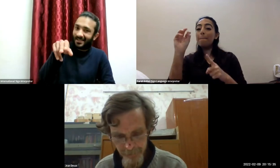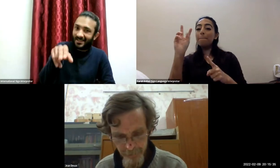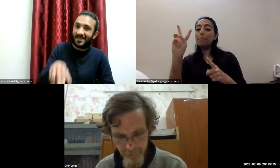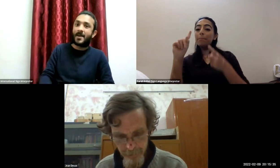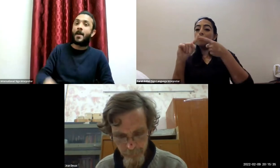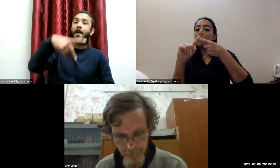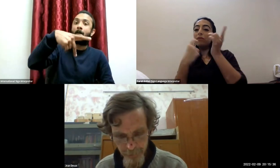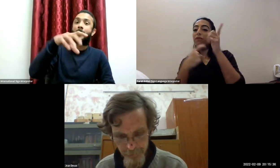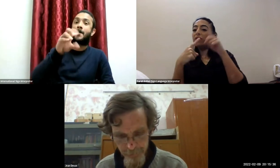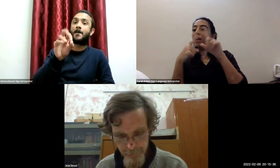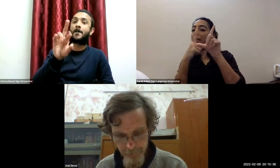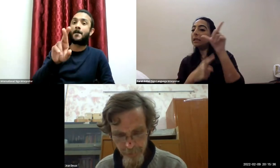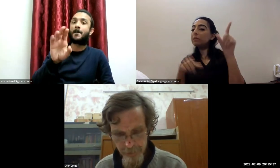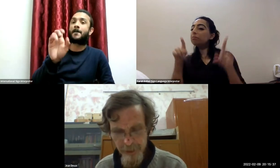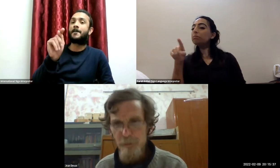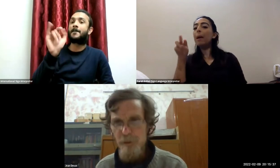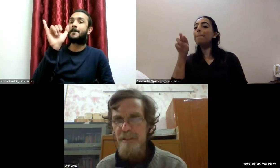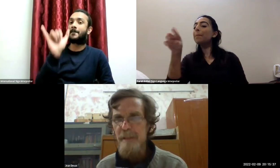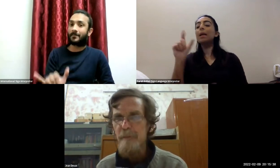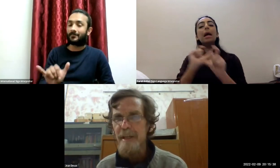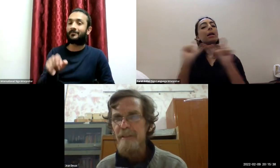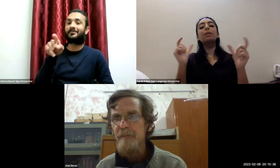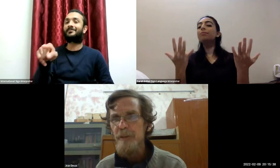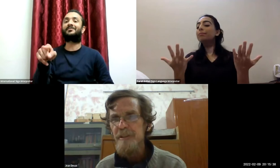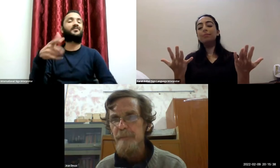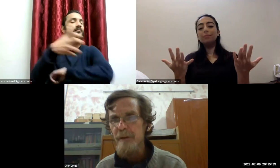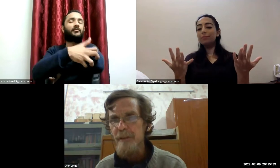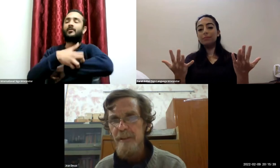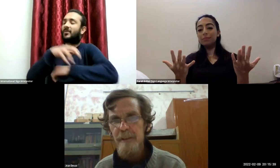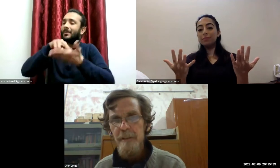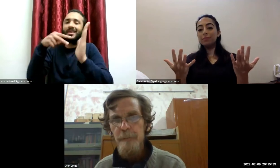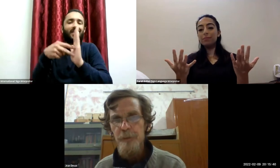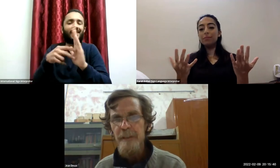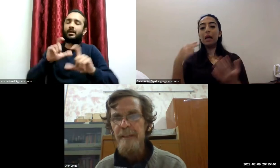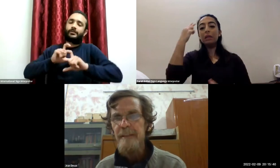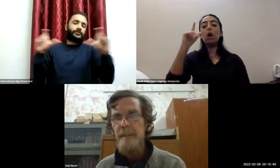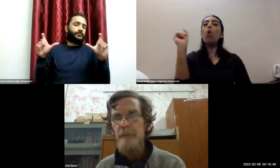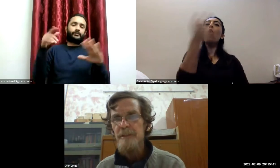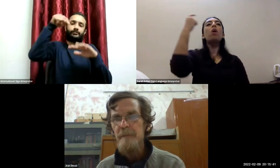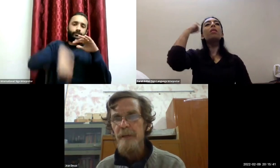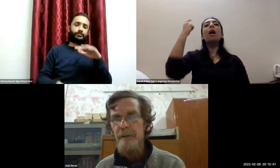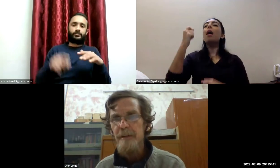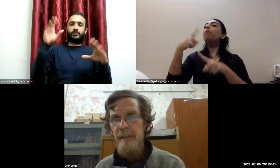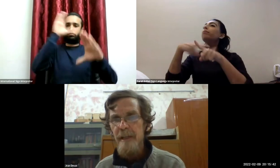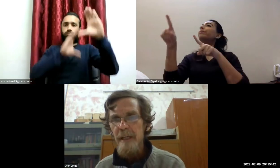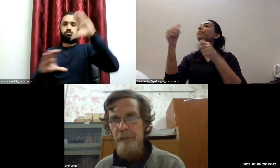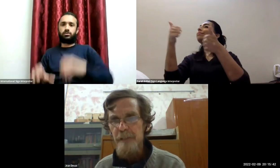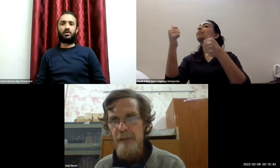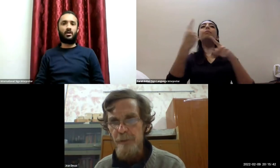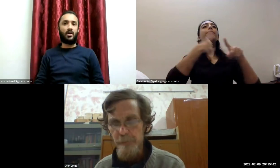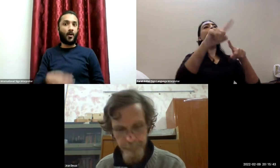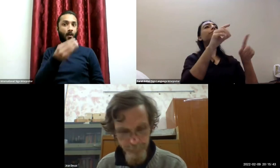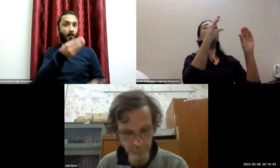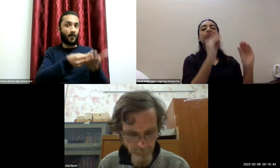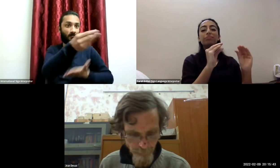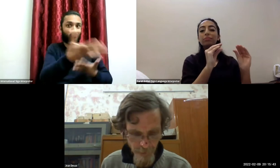economics because it seems to be a simple matter of purchasing power but you can't take purchasing power at face